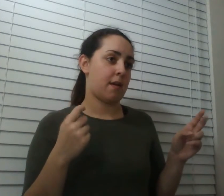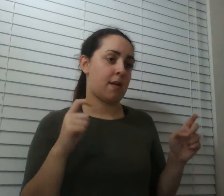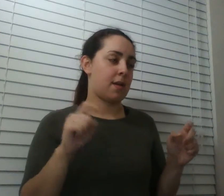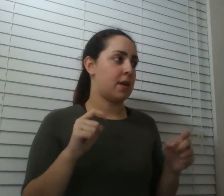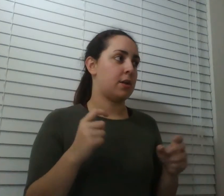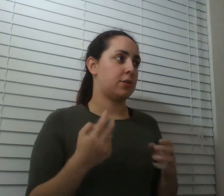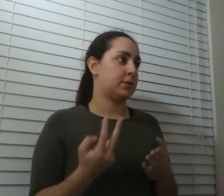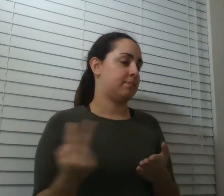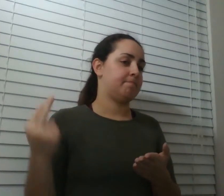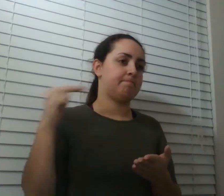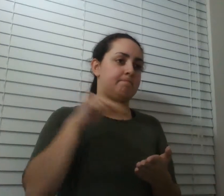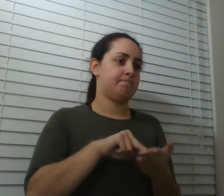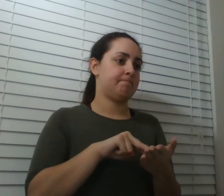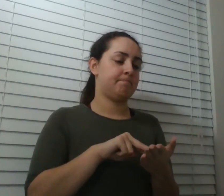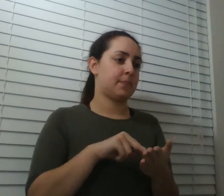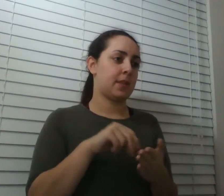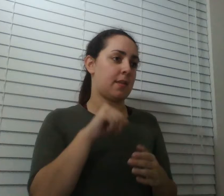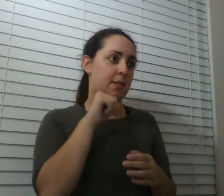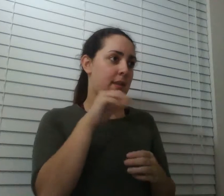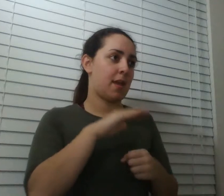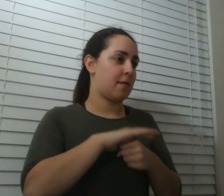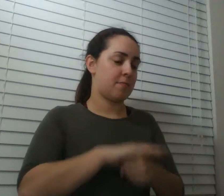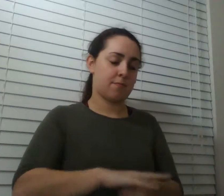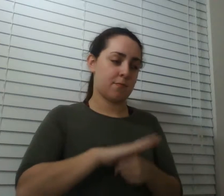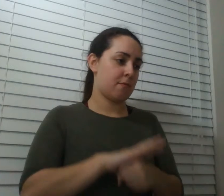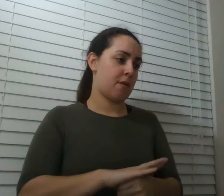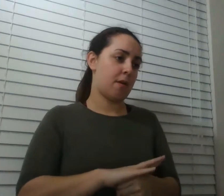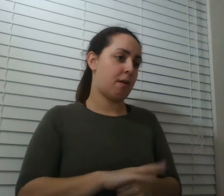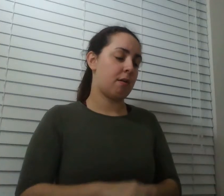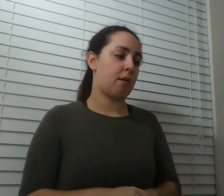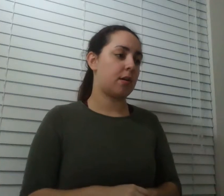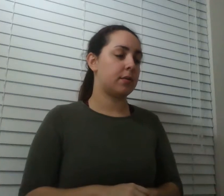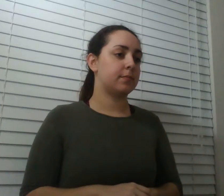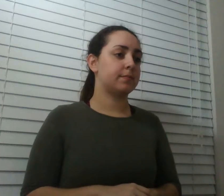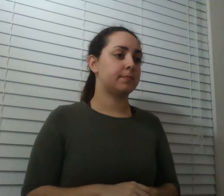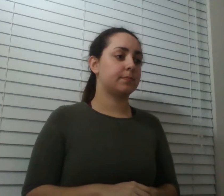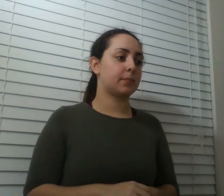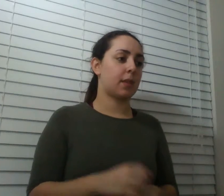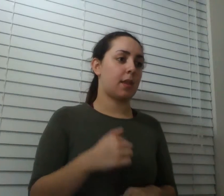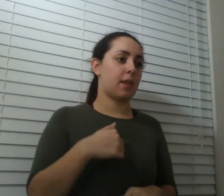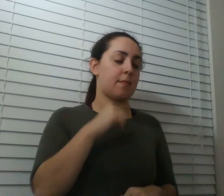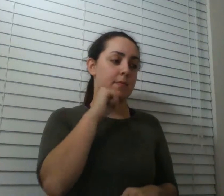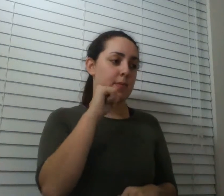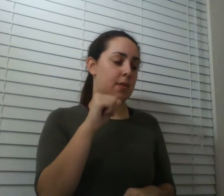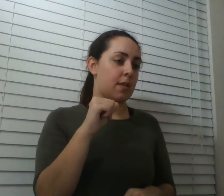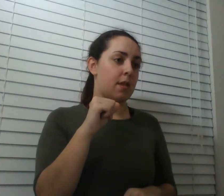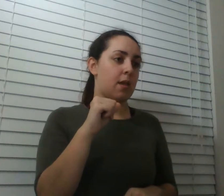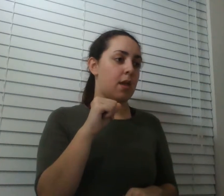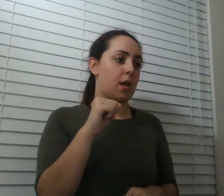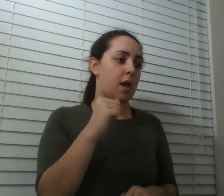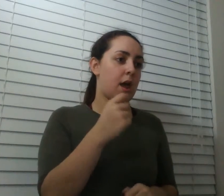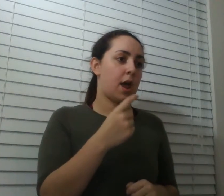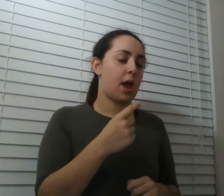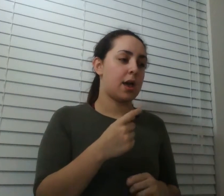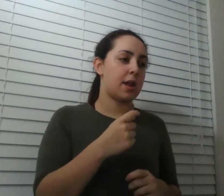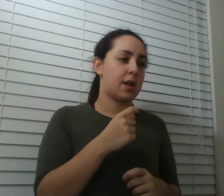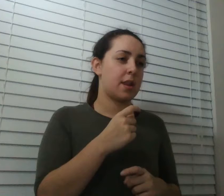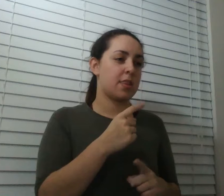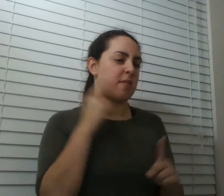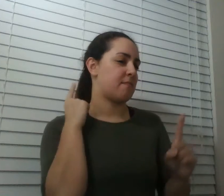of having i'm i am not a determining active part in this i'm along for this excellent